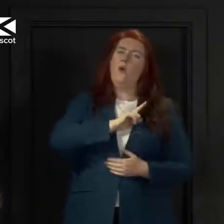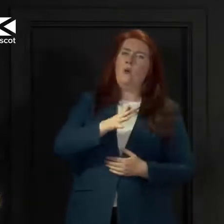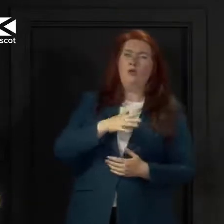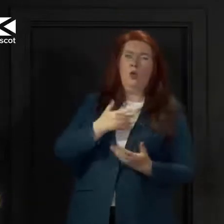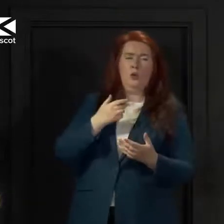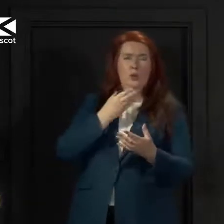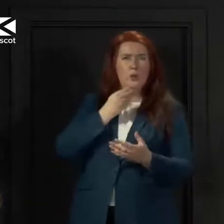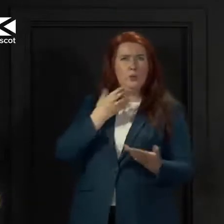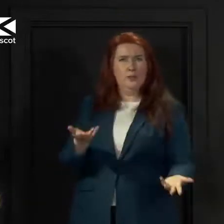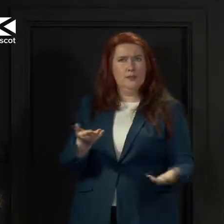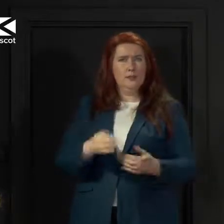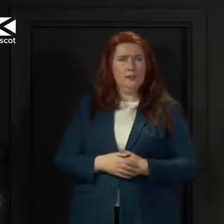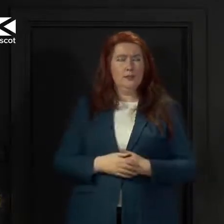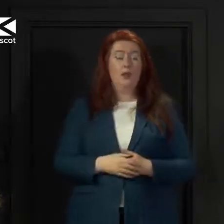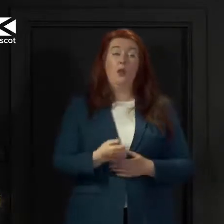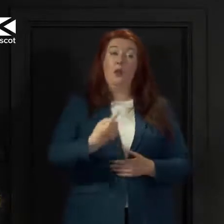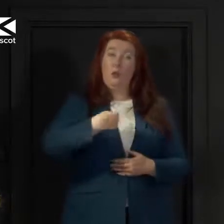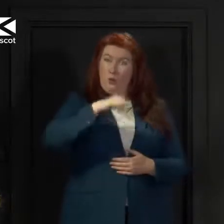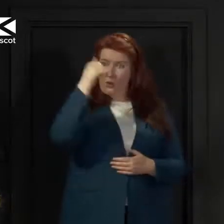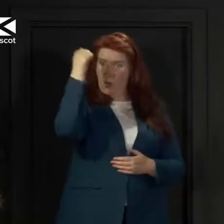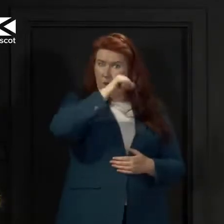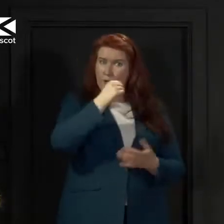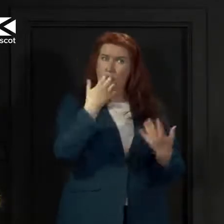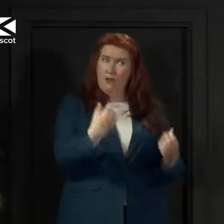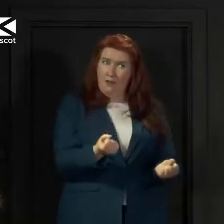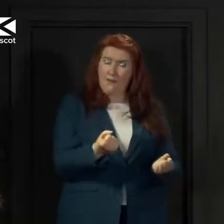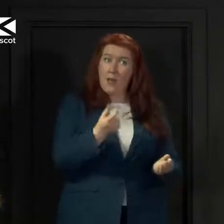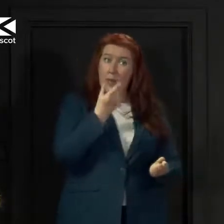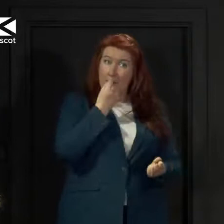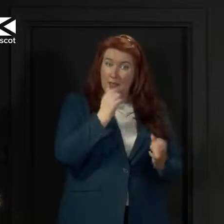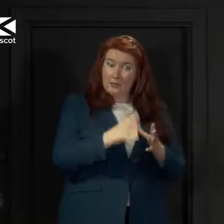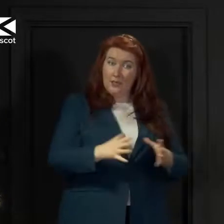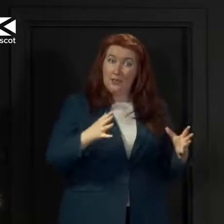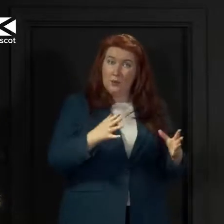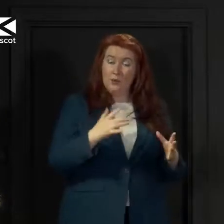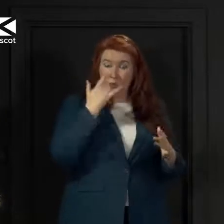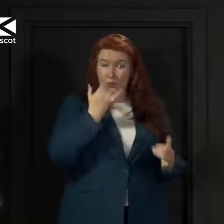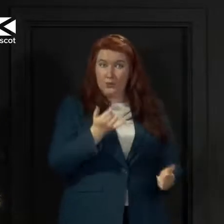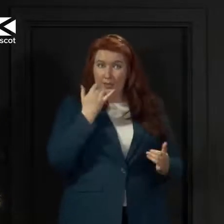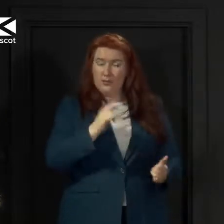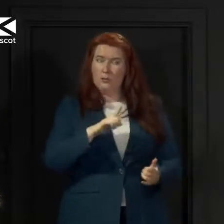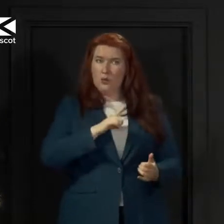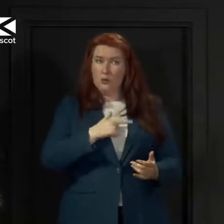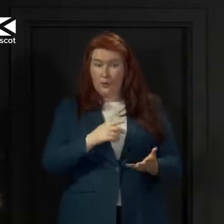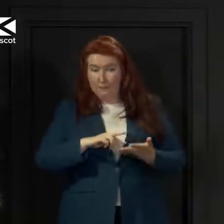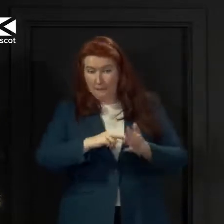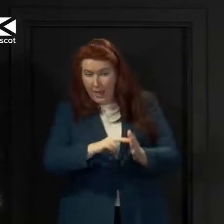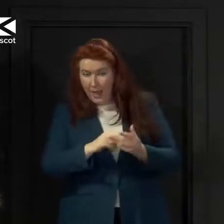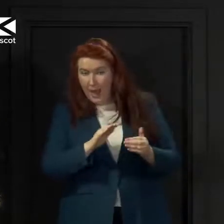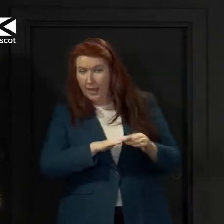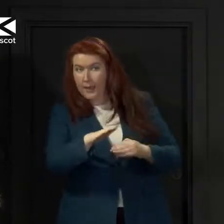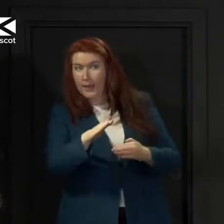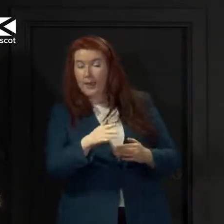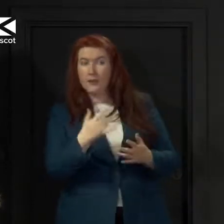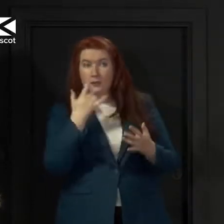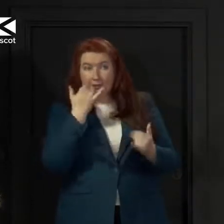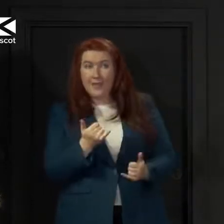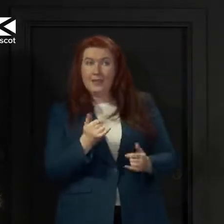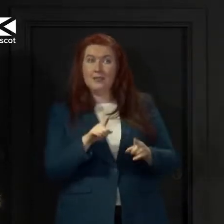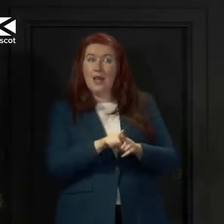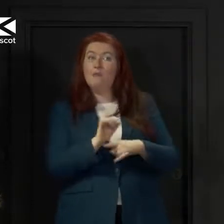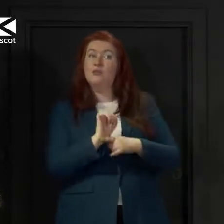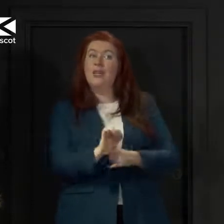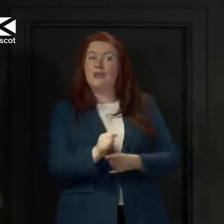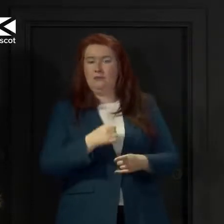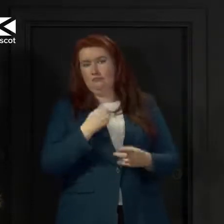we are wise to have that capacity capacity based on the planning assumptions that we've made for test and protect